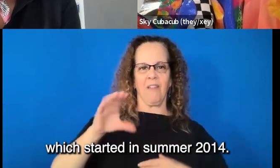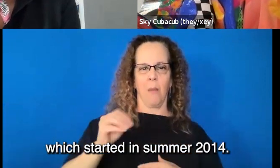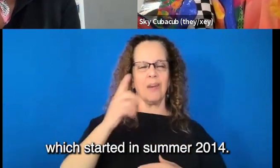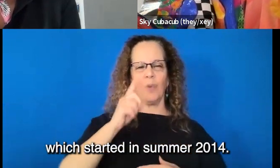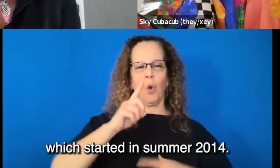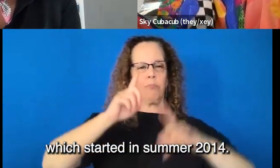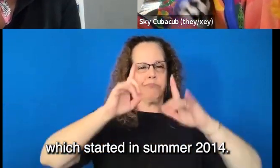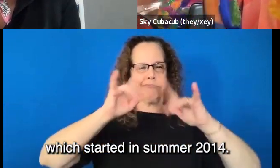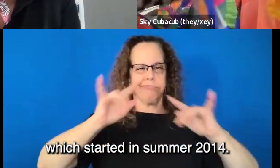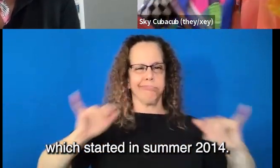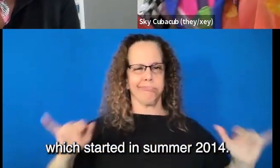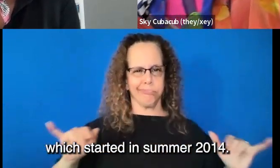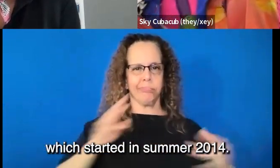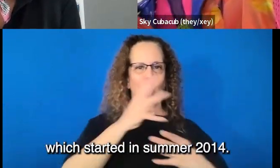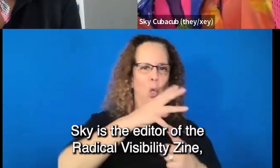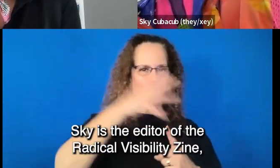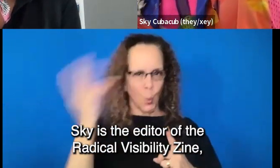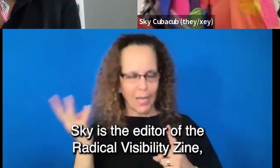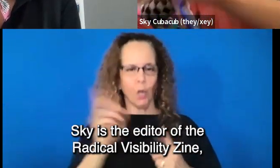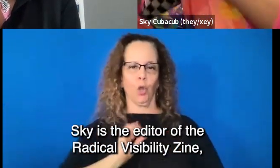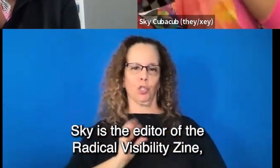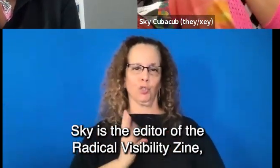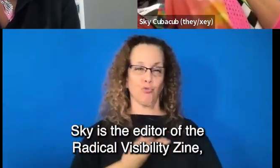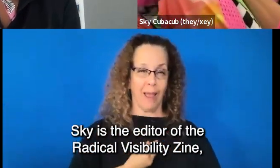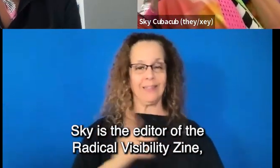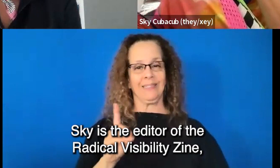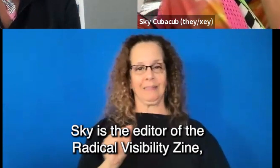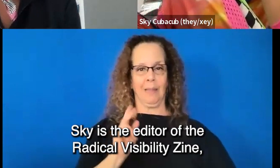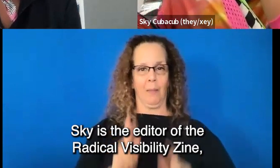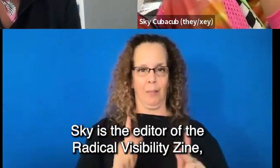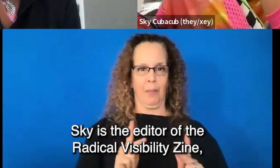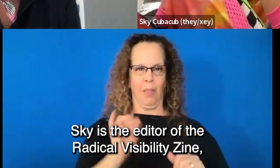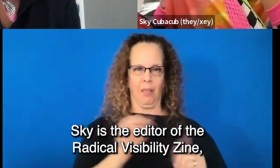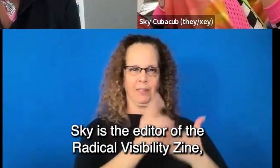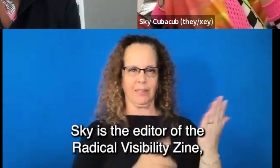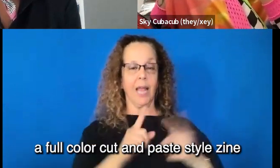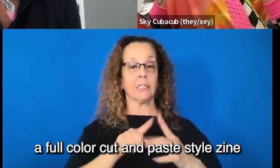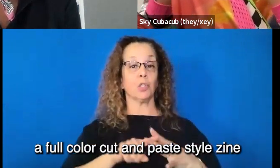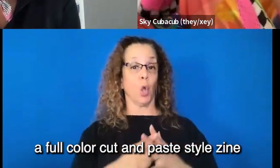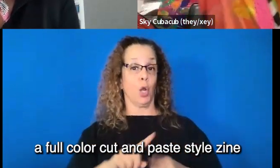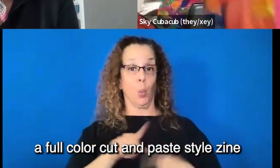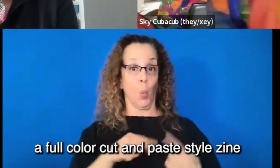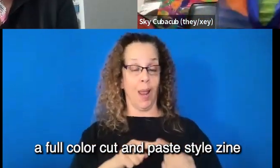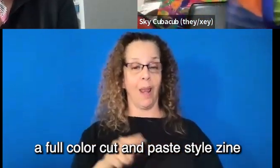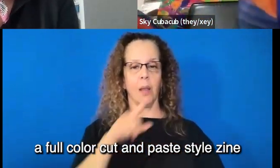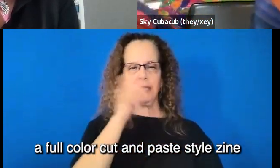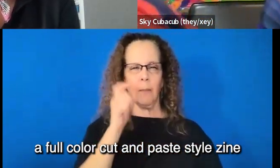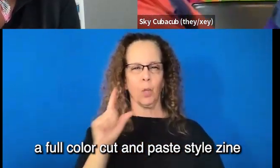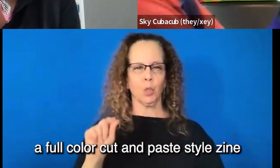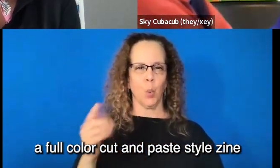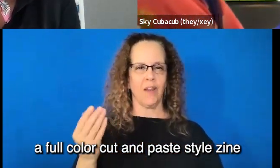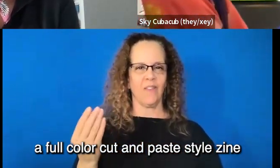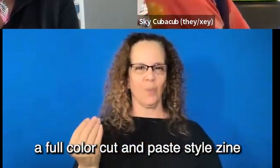started in summer 2014. Skye is the editor of the Radical Visibility Zine, a full-color cut-and